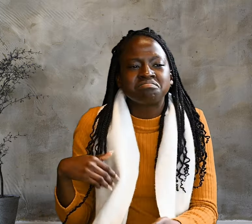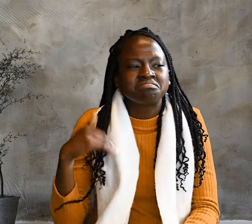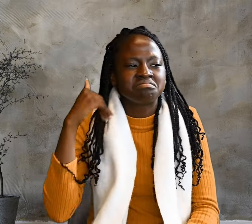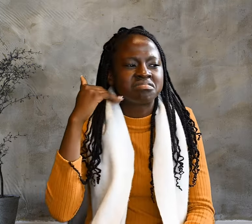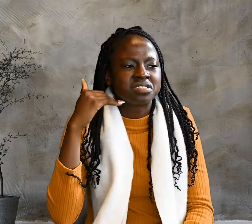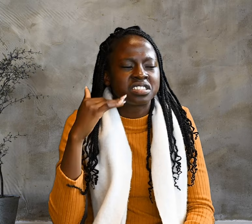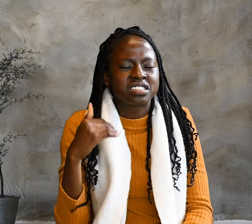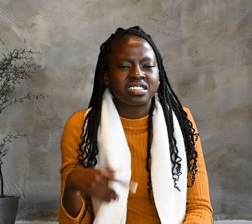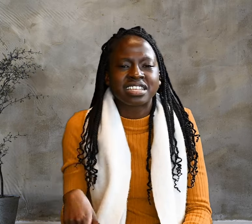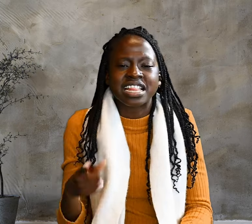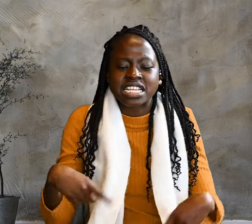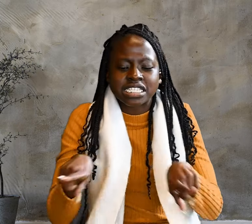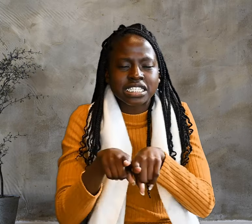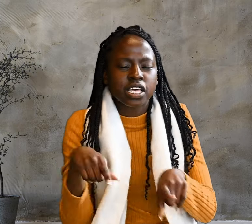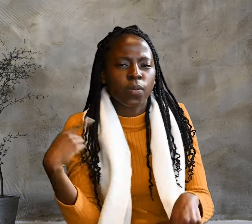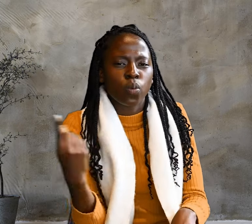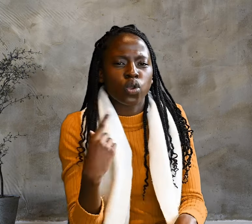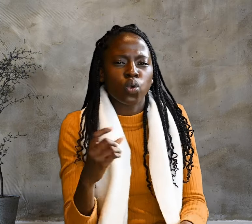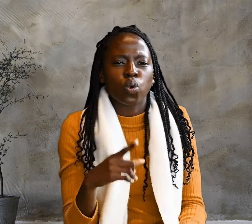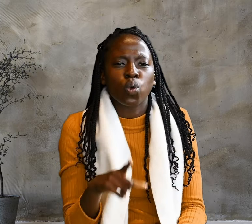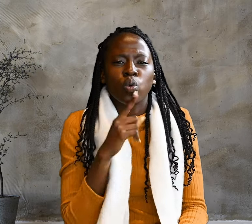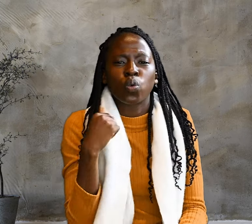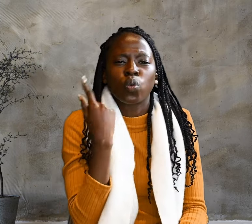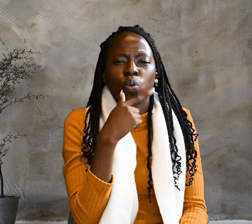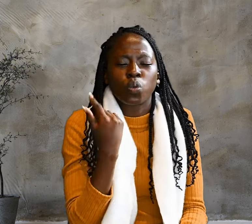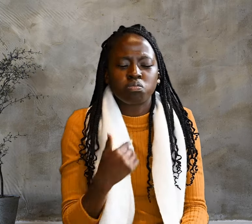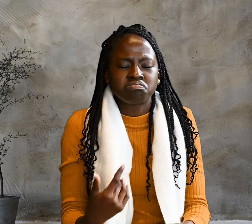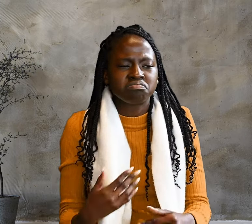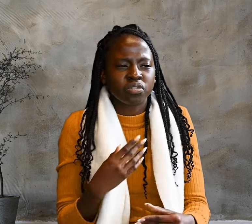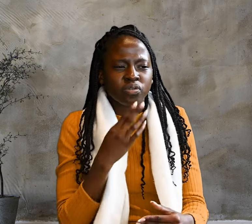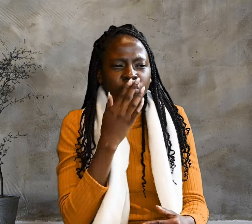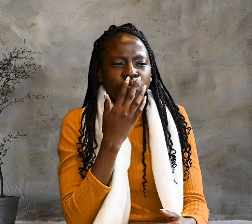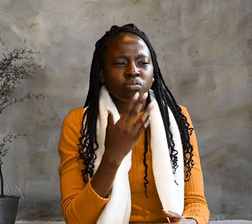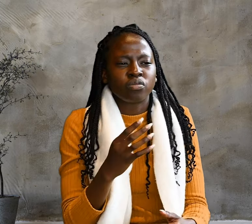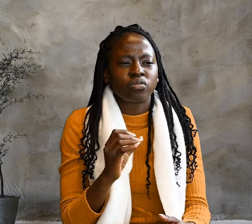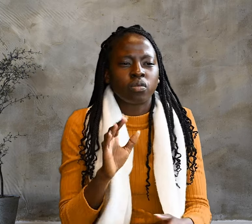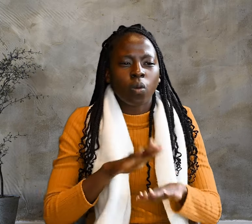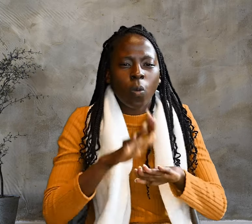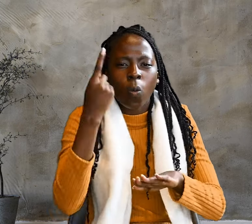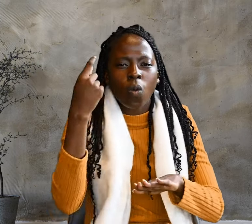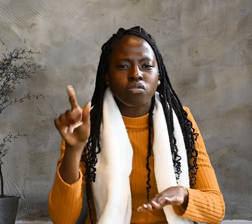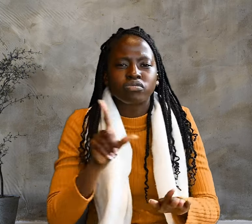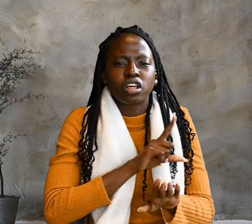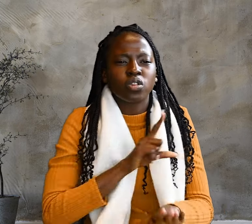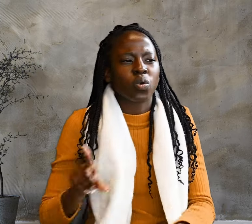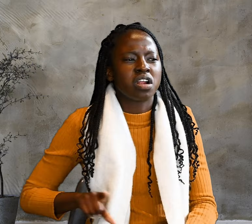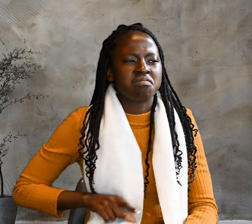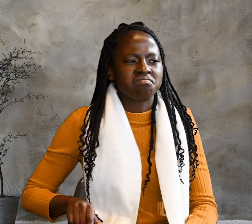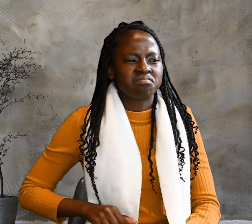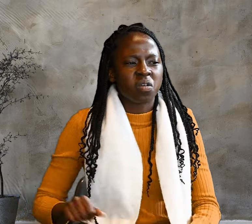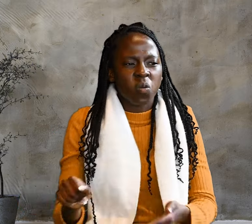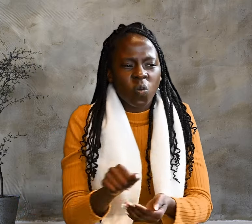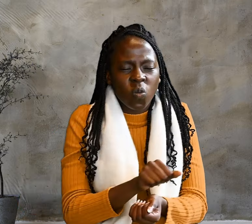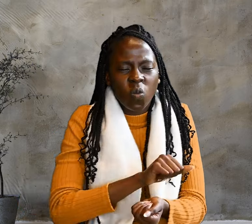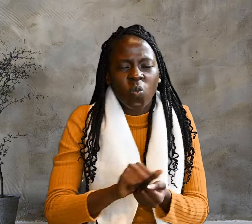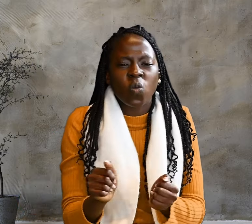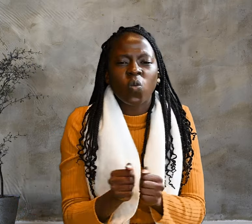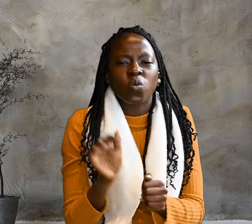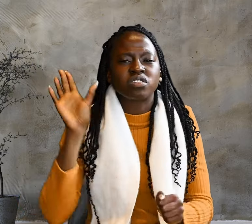poured perfume on the Lord and wiped his feet with her hair. So the sisters